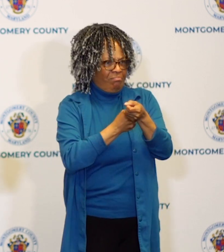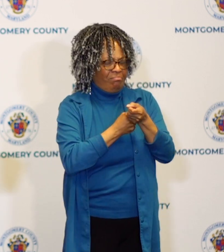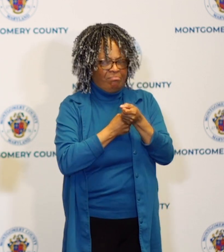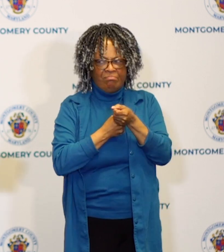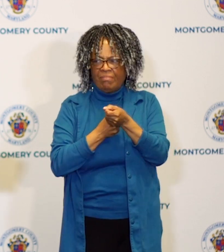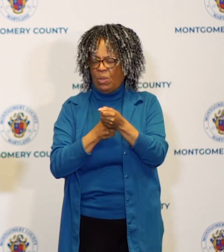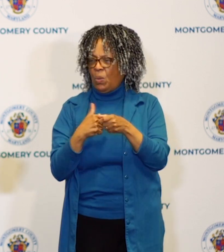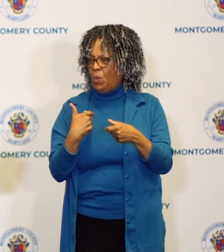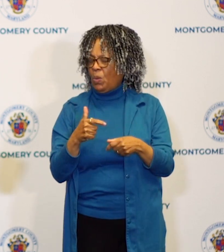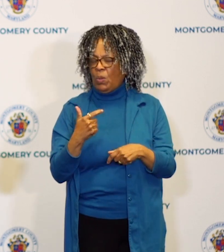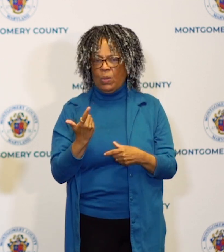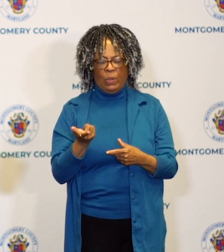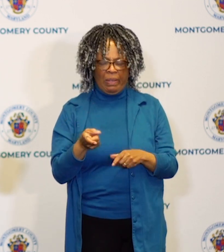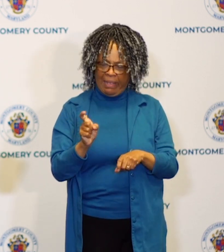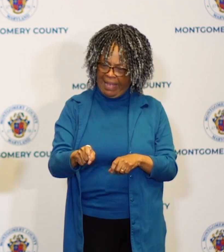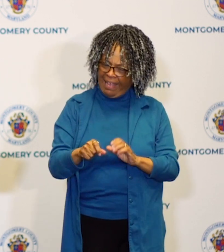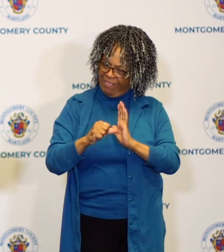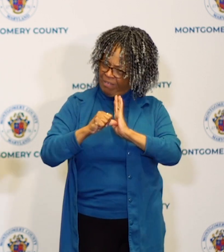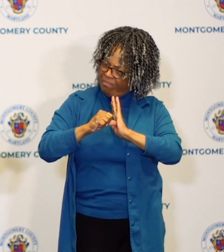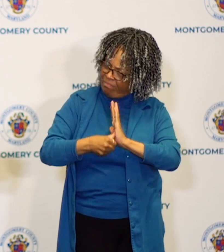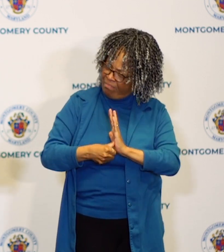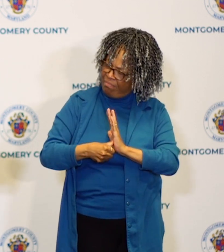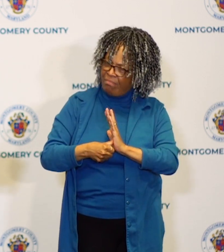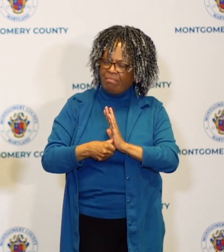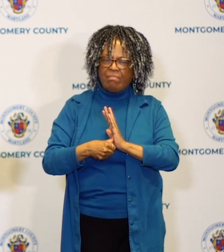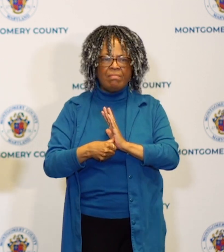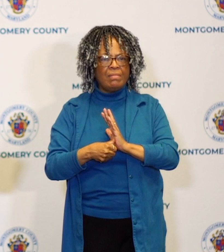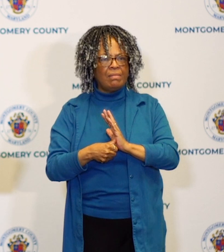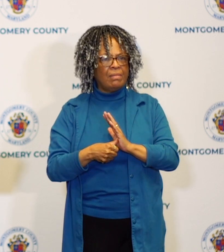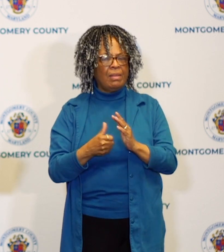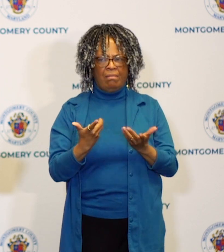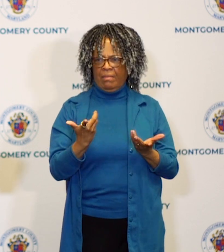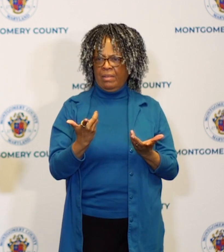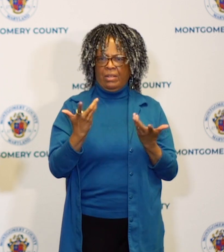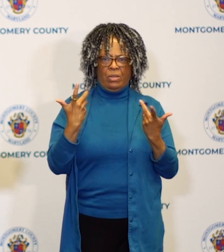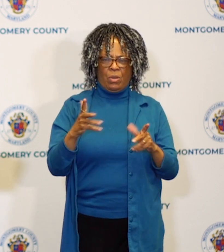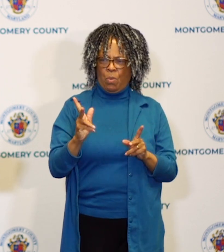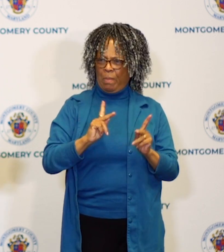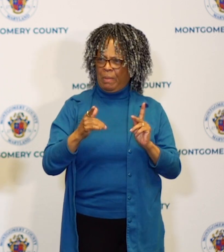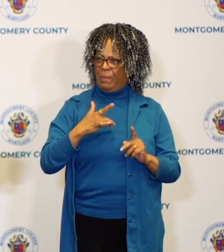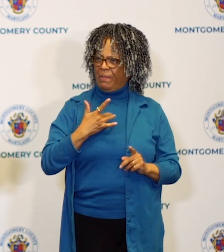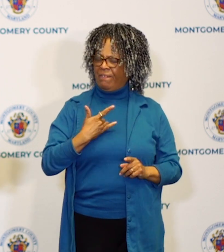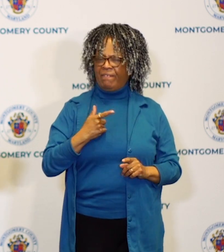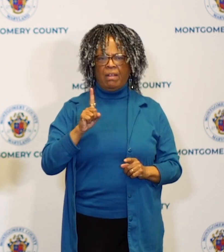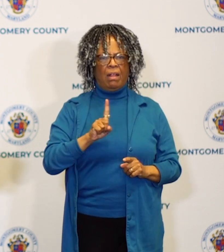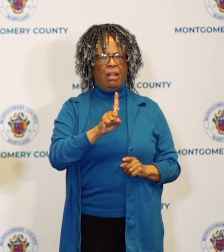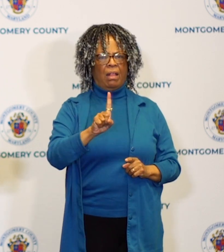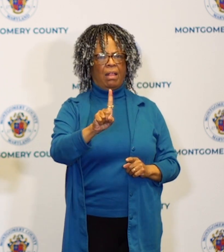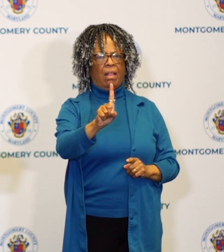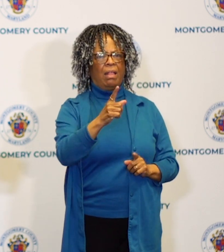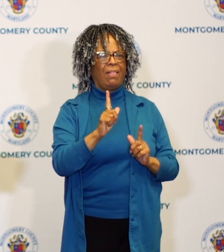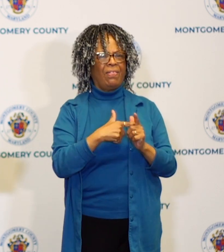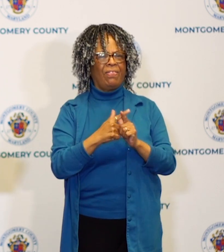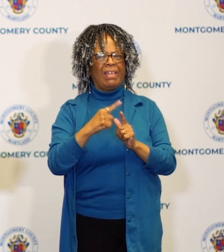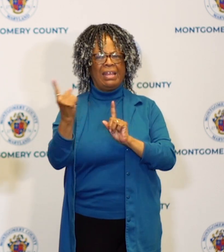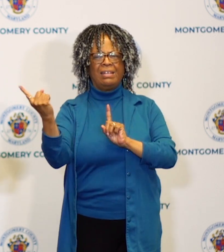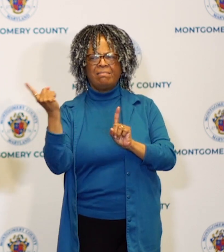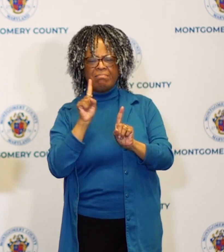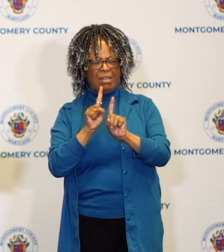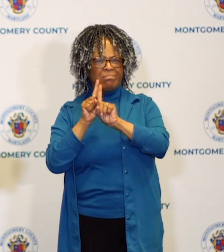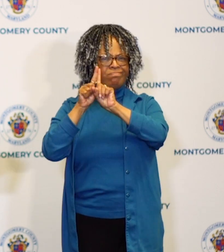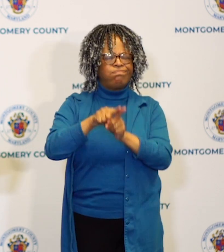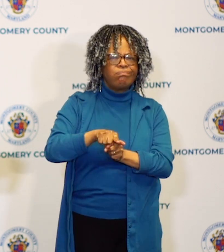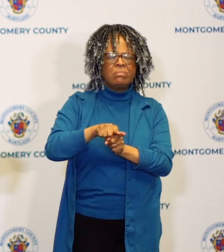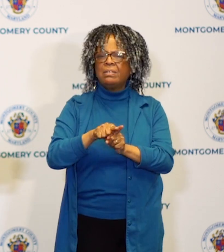enough and strong enough to keep you from simply walking down the street and getting assaulted we don't live in bubbles so it's on